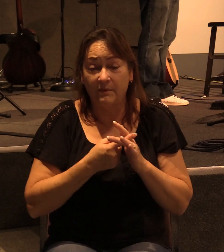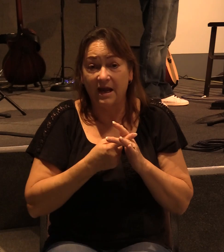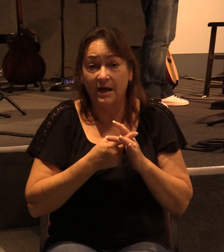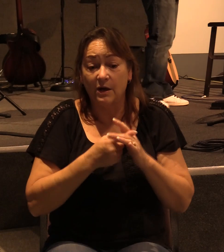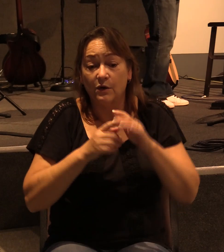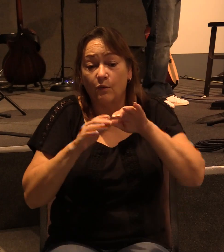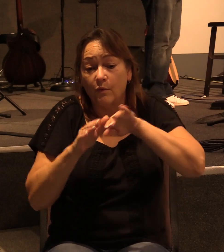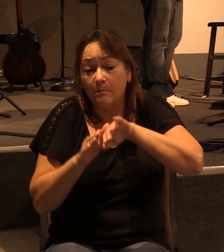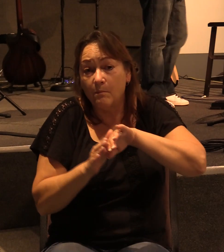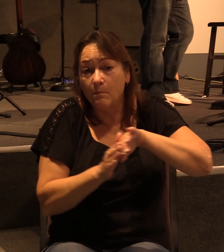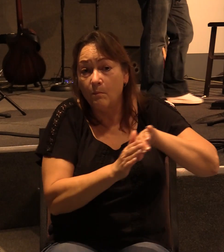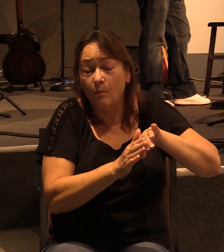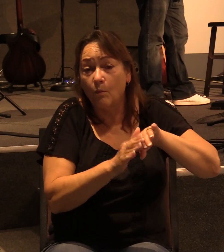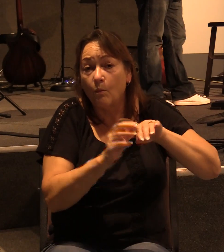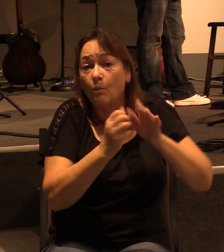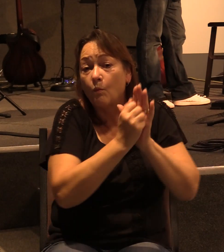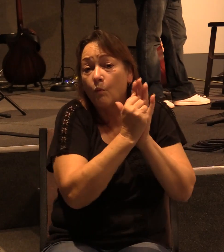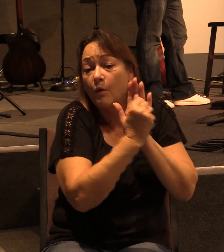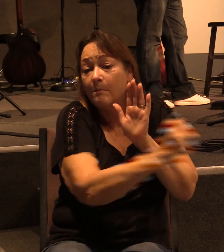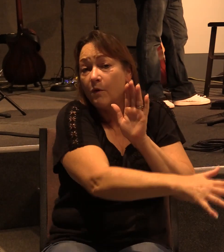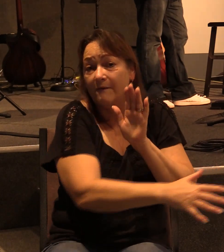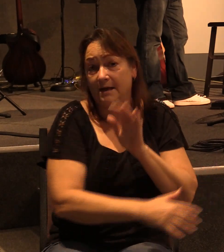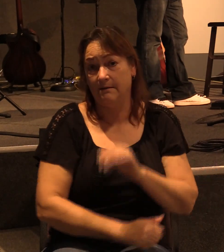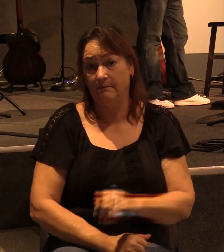to remove it from yourself, okay?